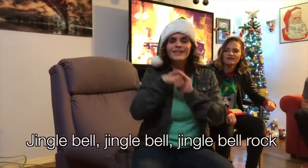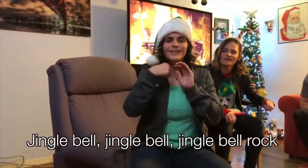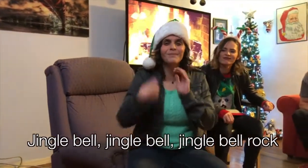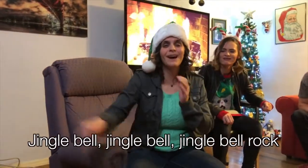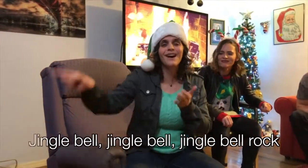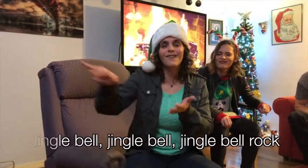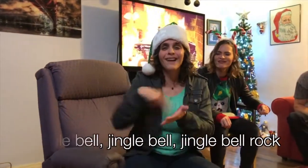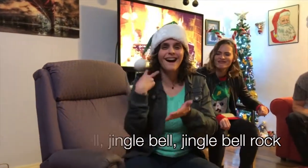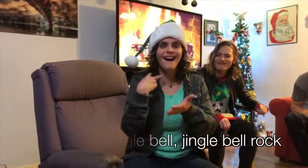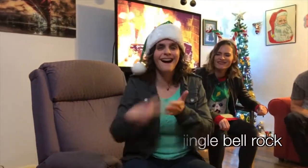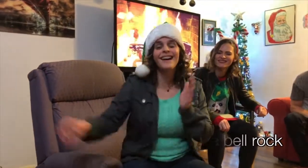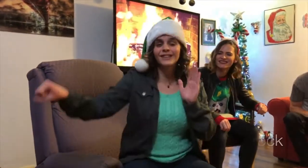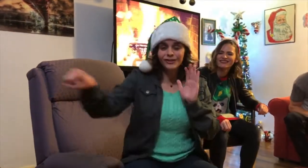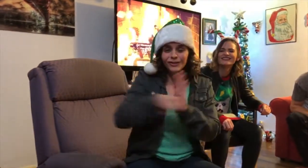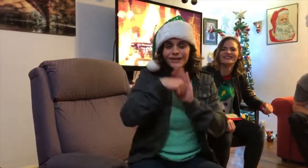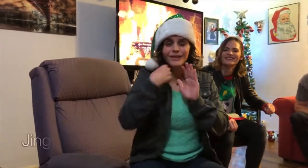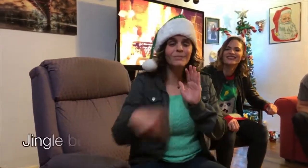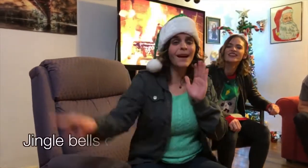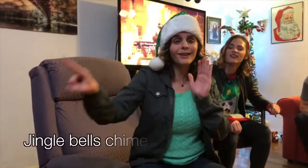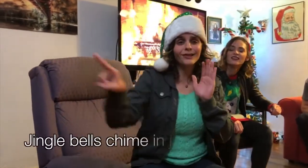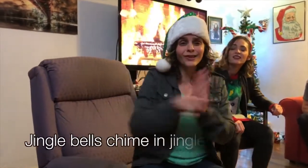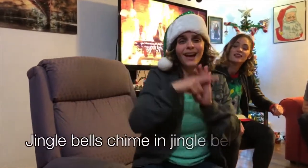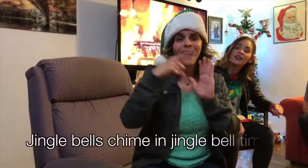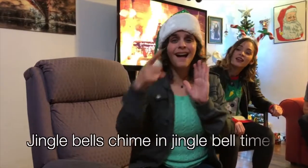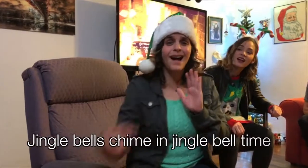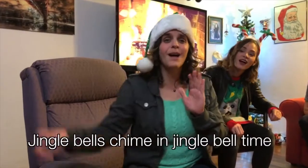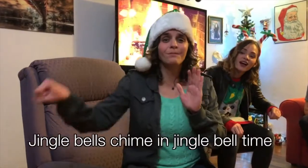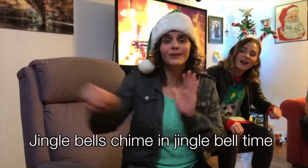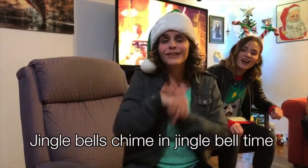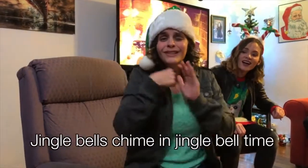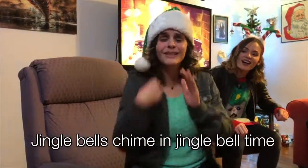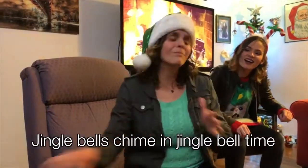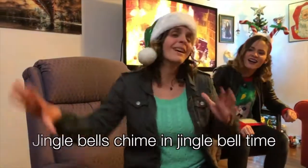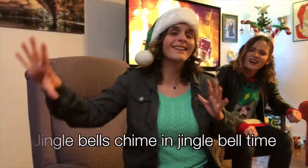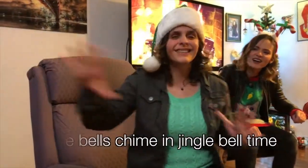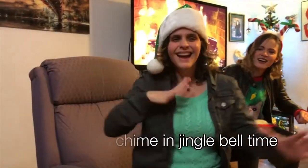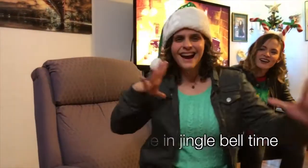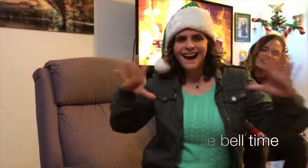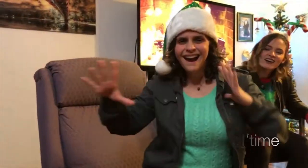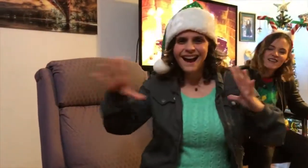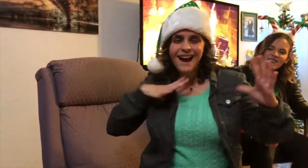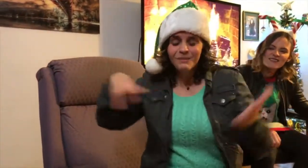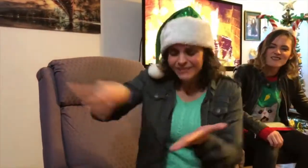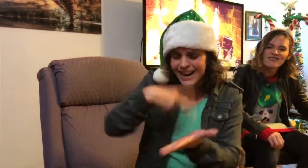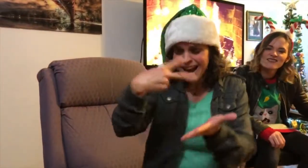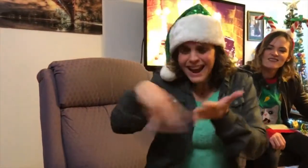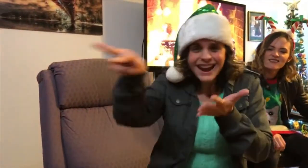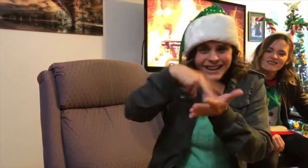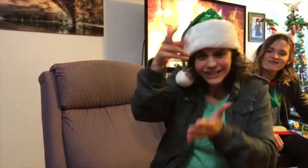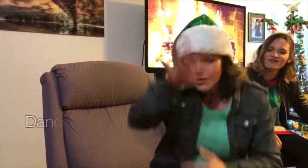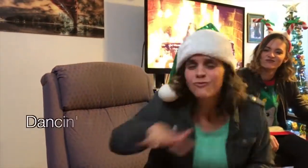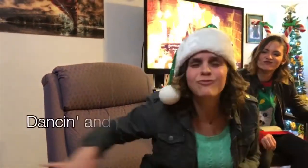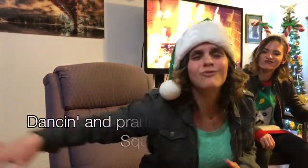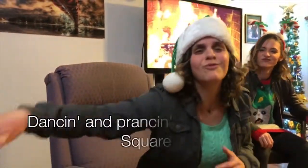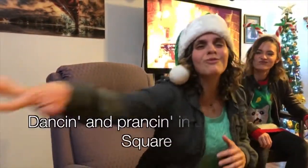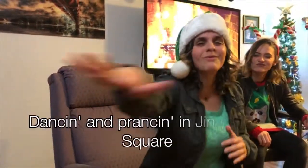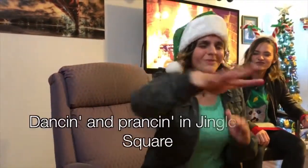Jingle Bell Rock Jingle Bell chime in Jingle Bell time Dancing and trancing